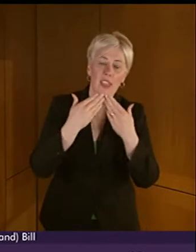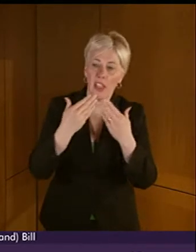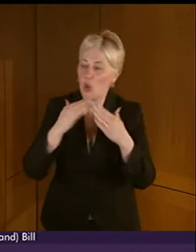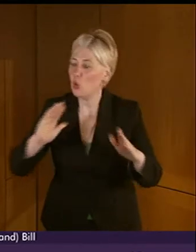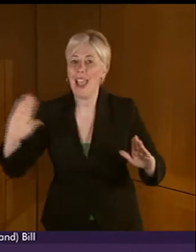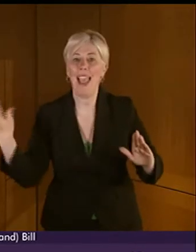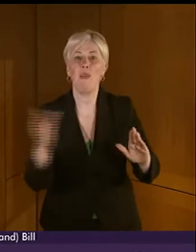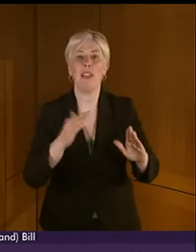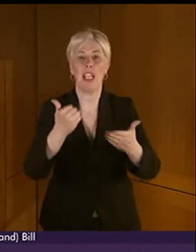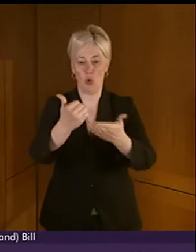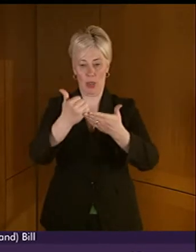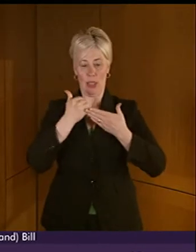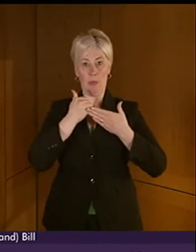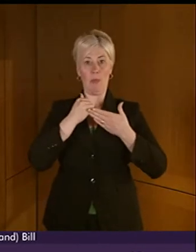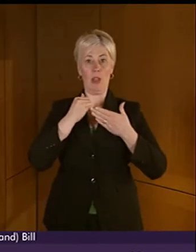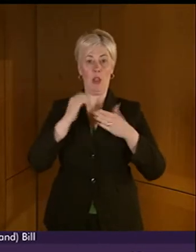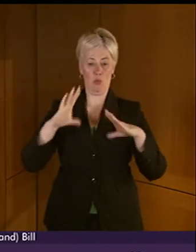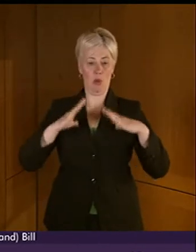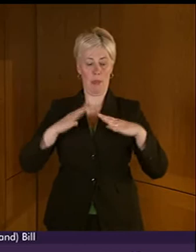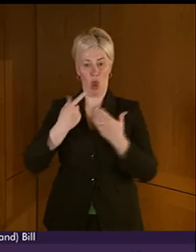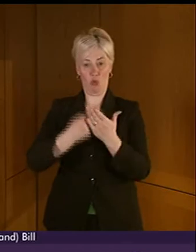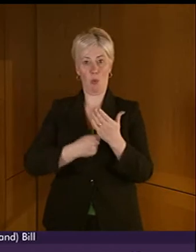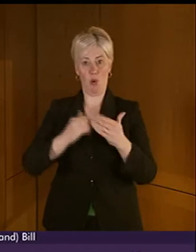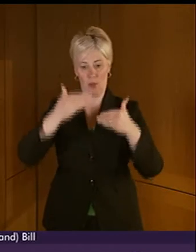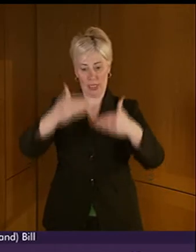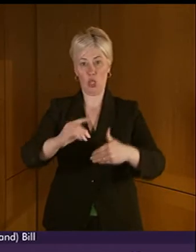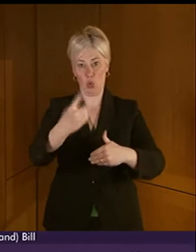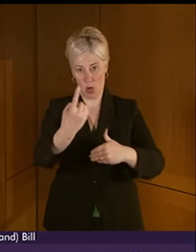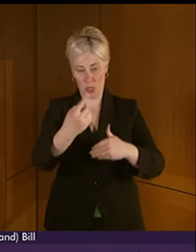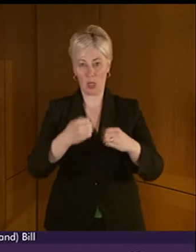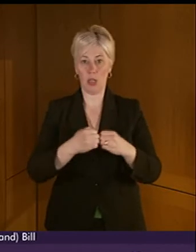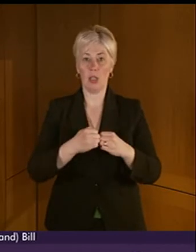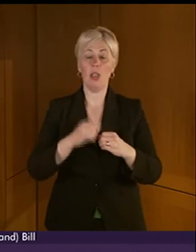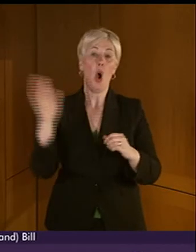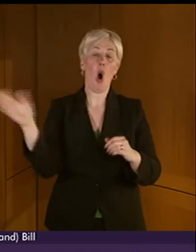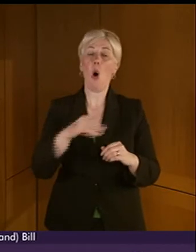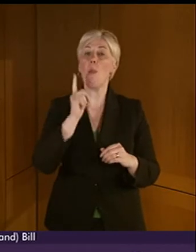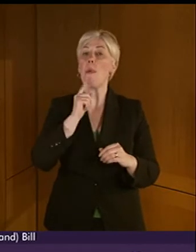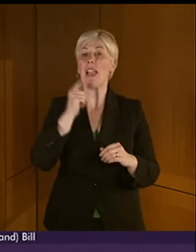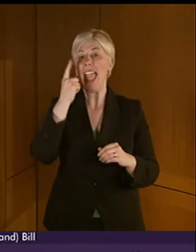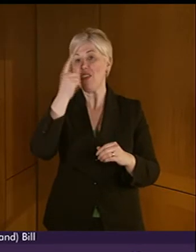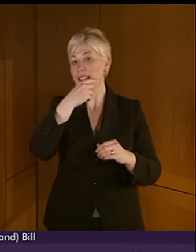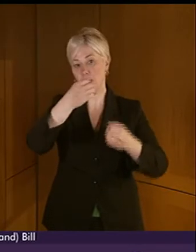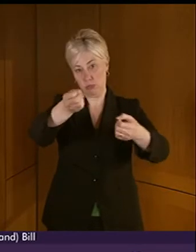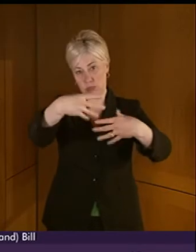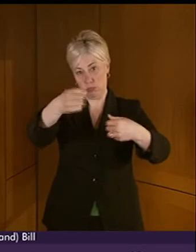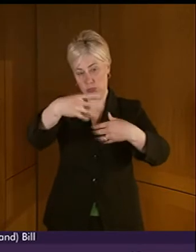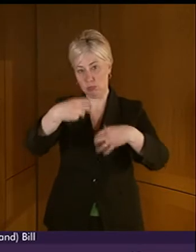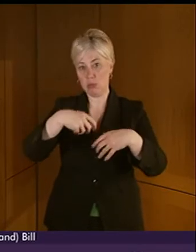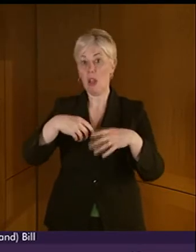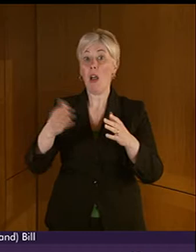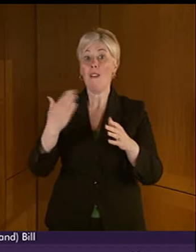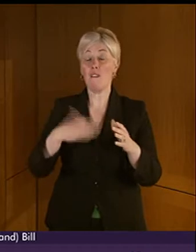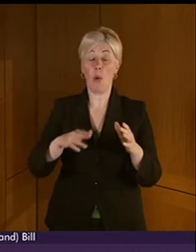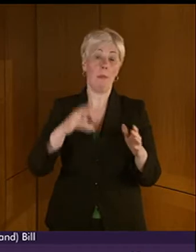prepare our Stage 1 report. In particular, I thank those who gave evidence, particularly those from the BSL